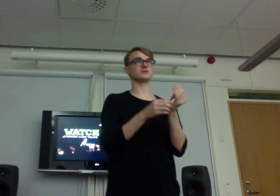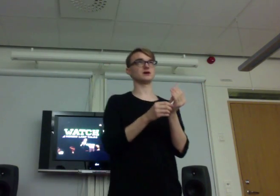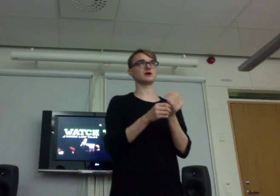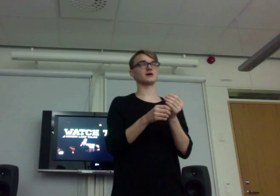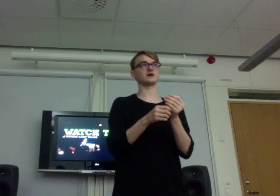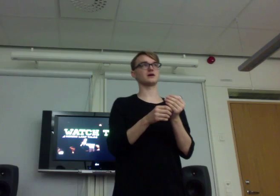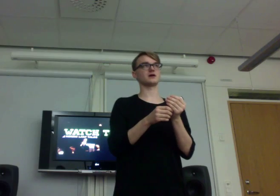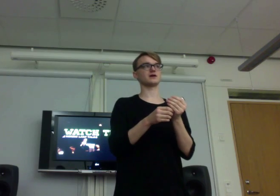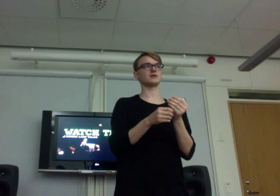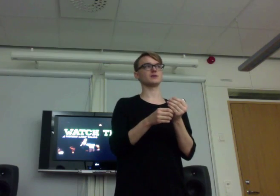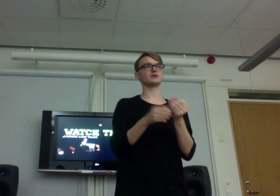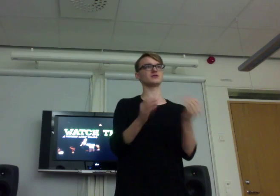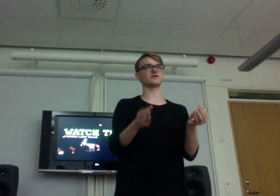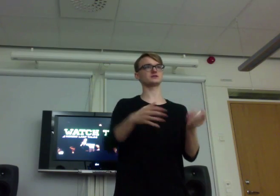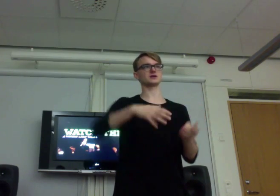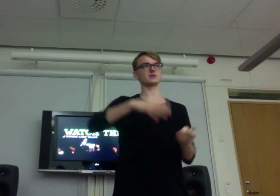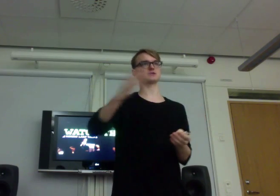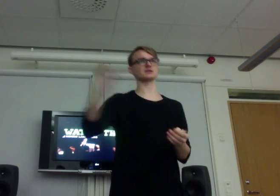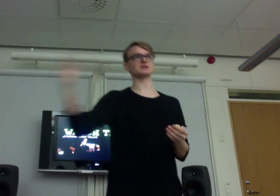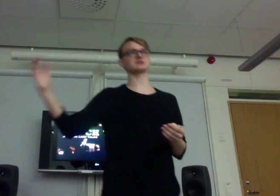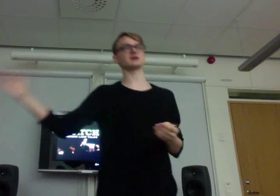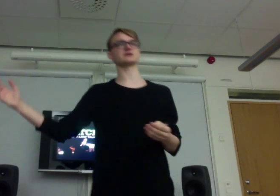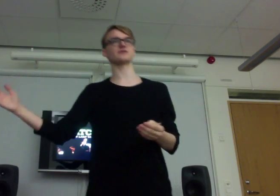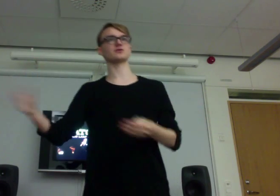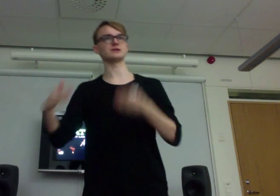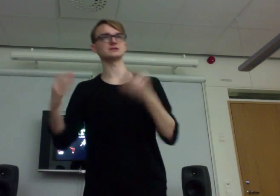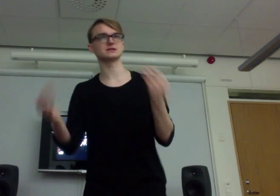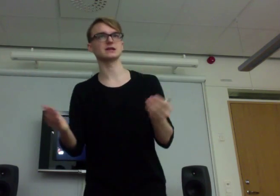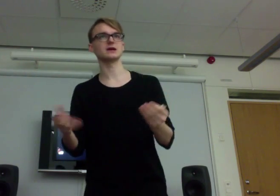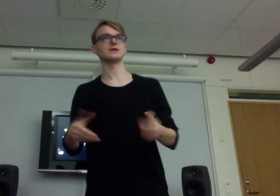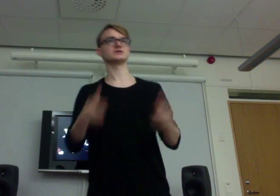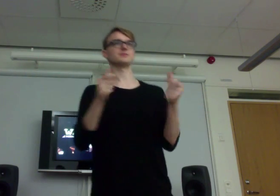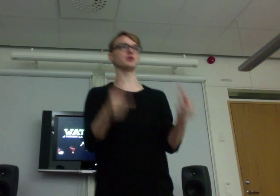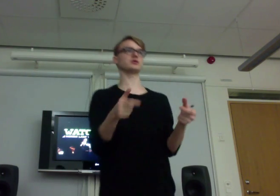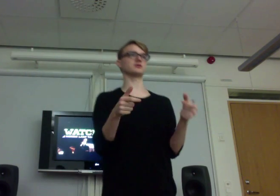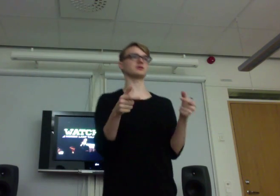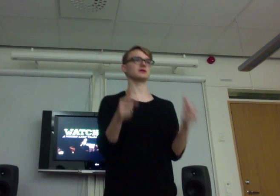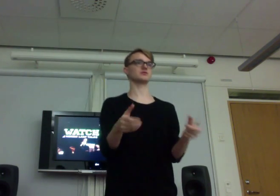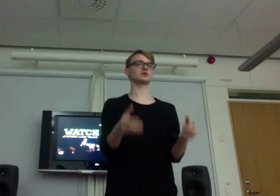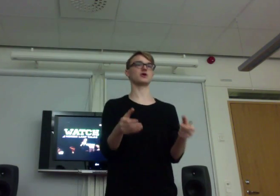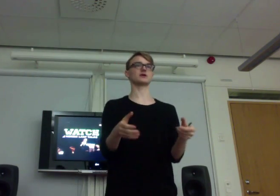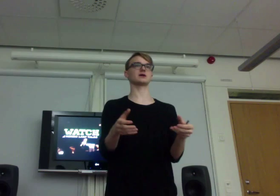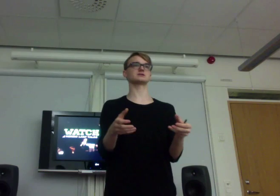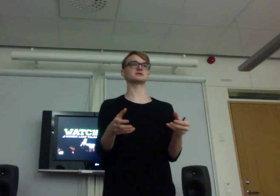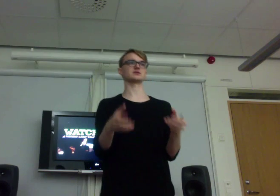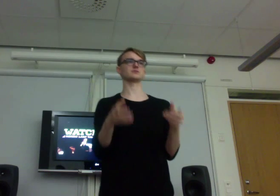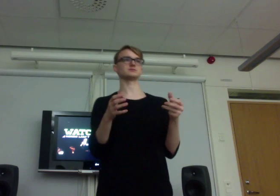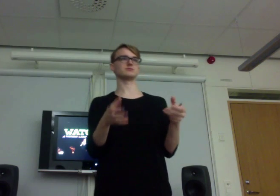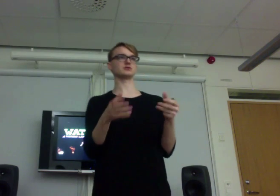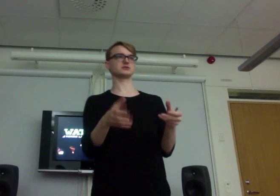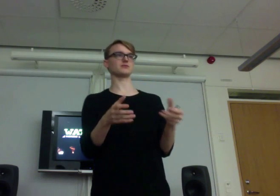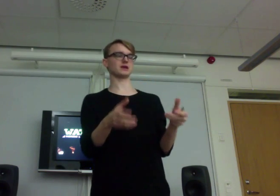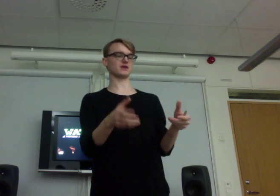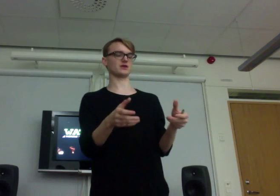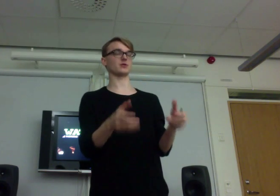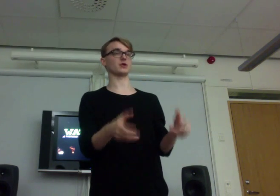maybe not the first year, but at least the years after and still, there's a book with articles, many of them online,